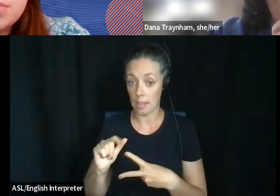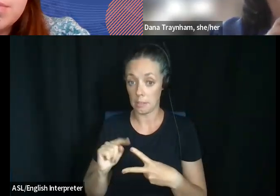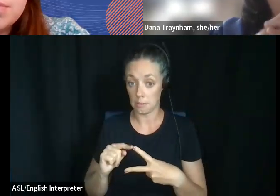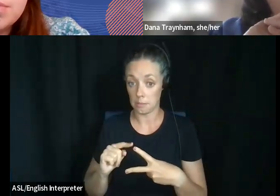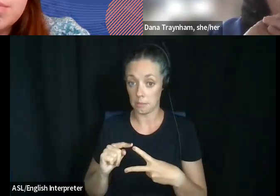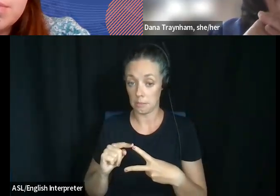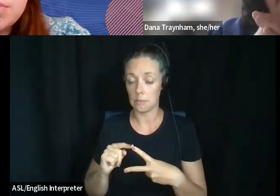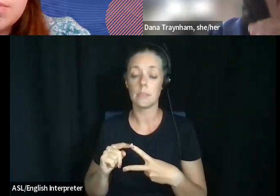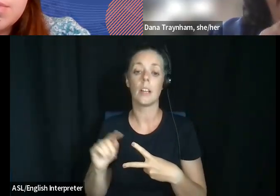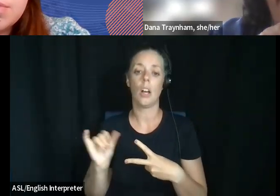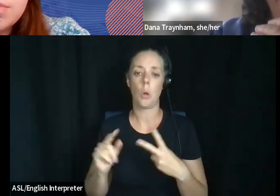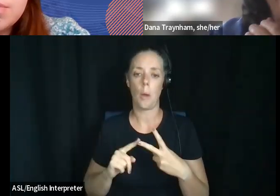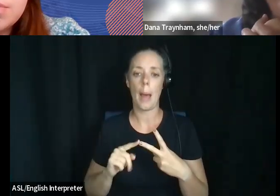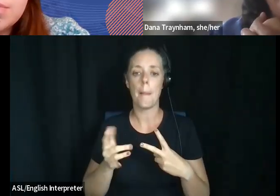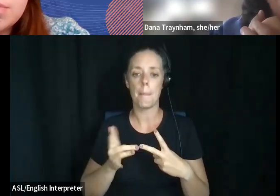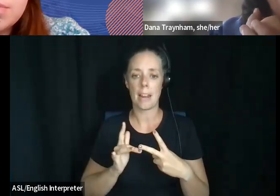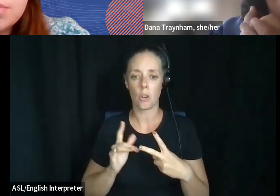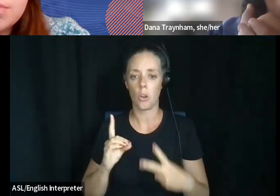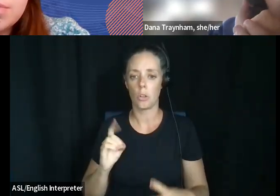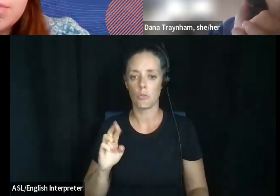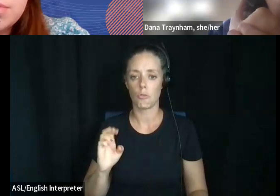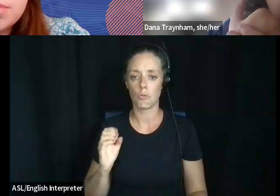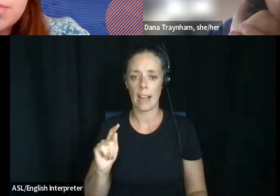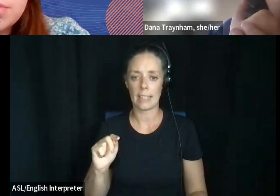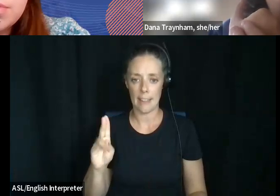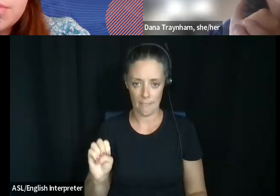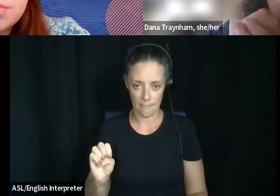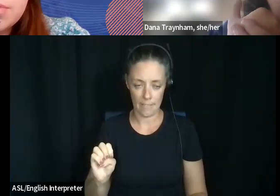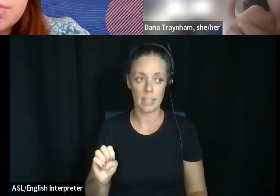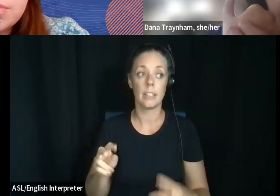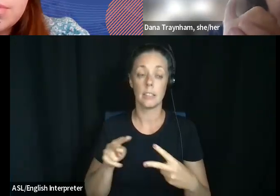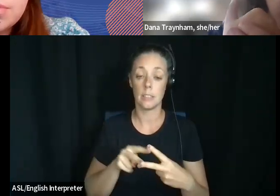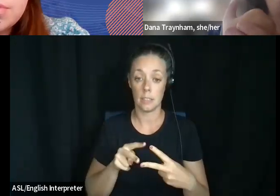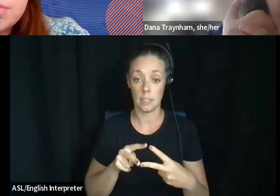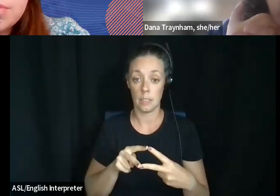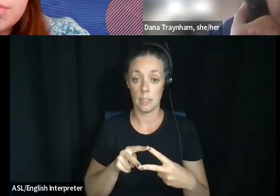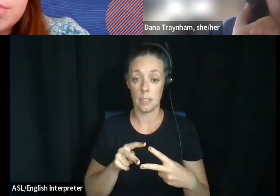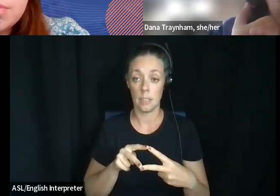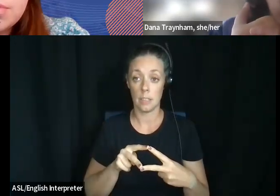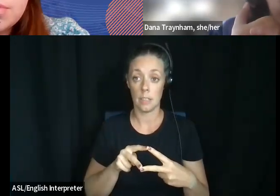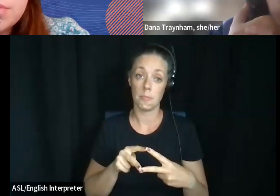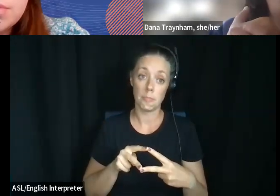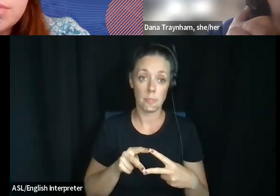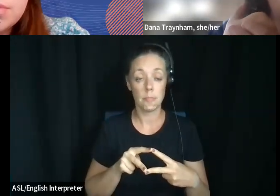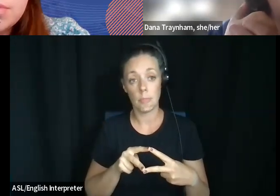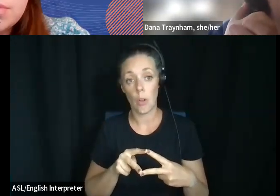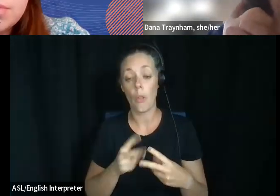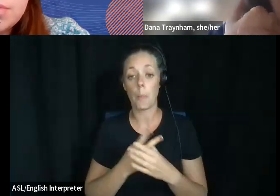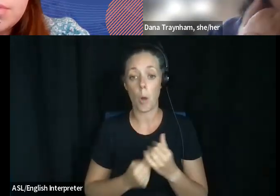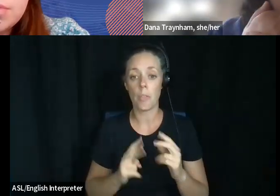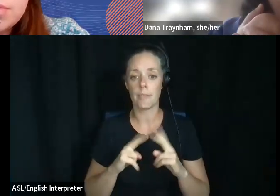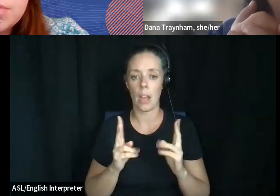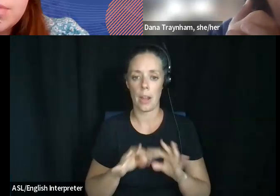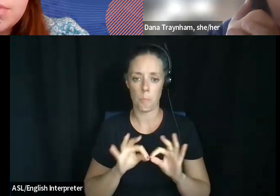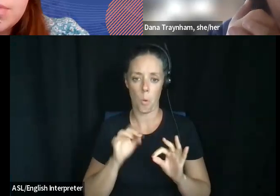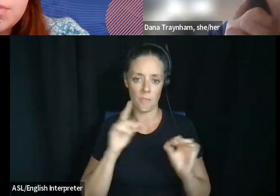and the medical directive. And these are things that are very important for all